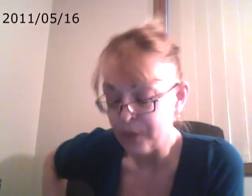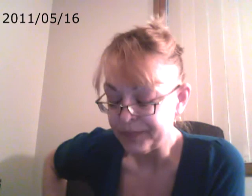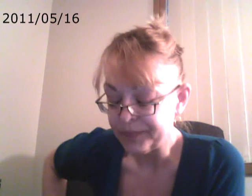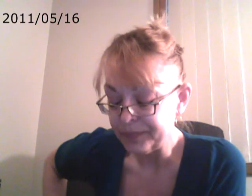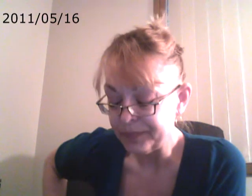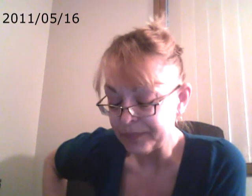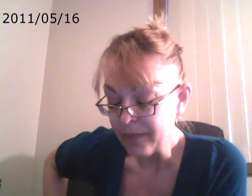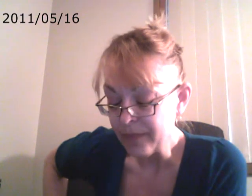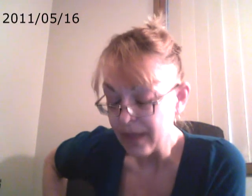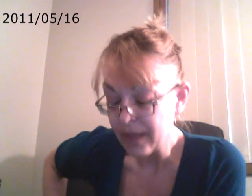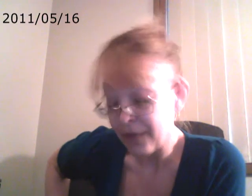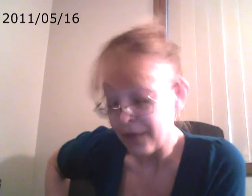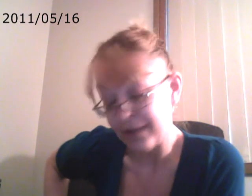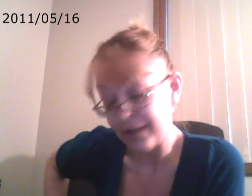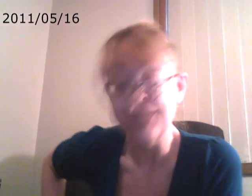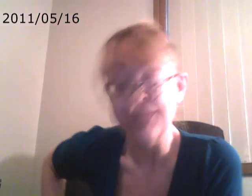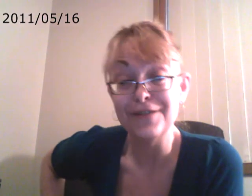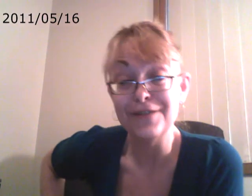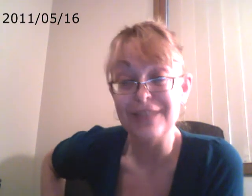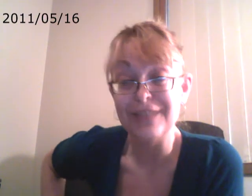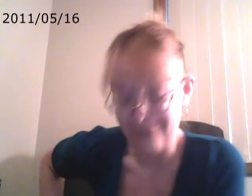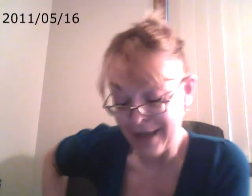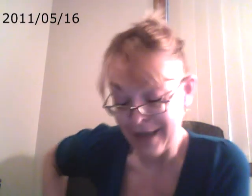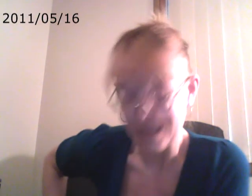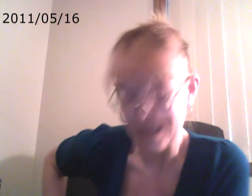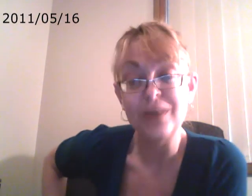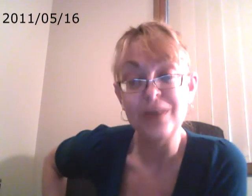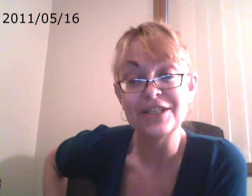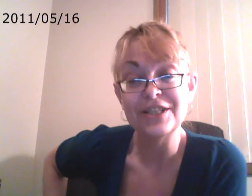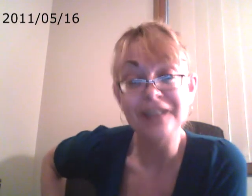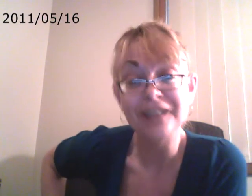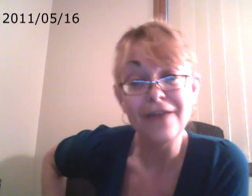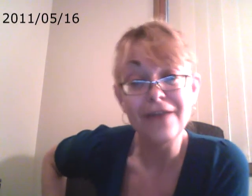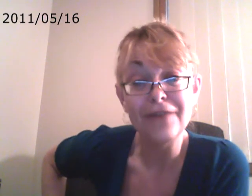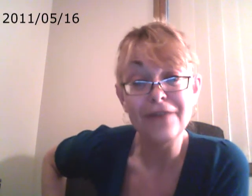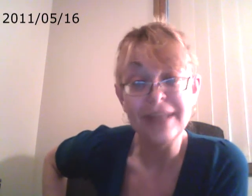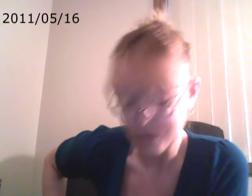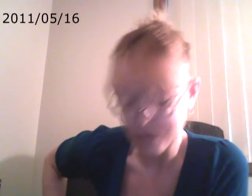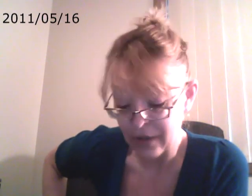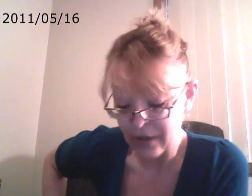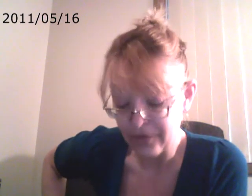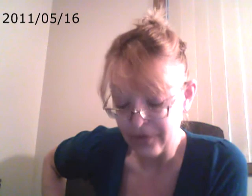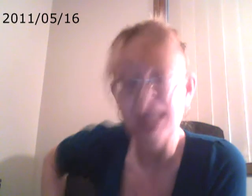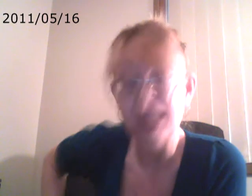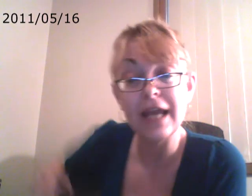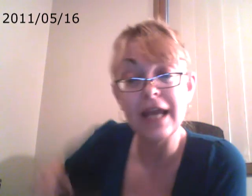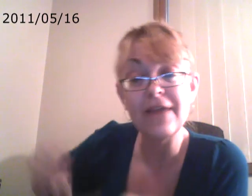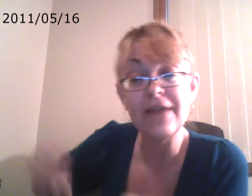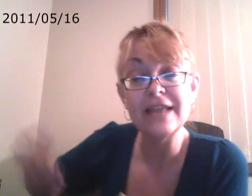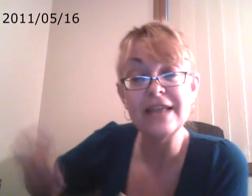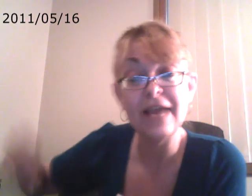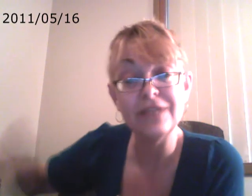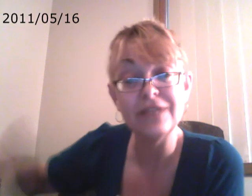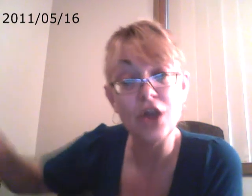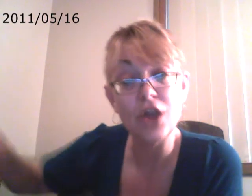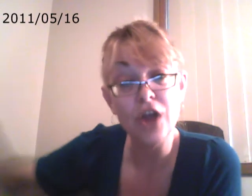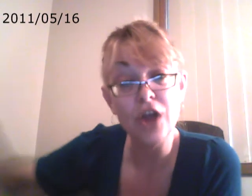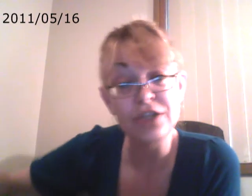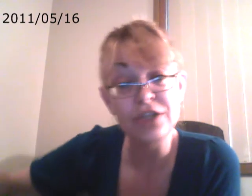over the years, if you ask that question enough, you find out an awful lot. And I've had to have these hardships